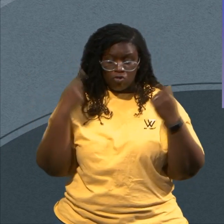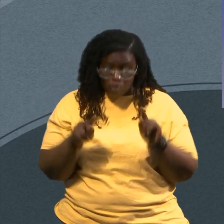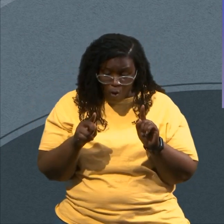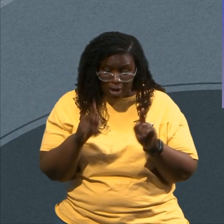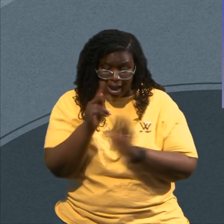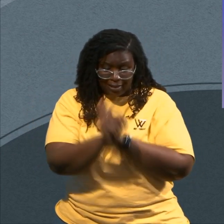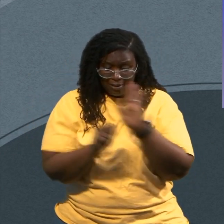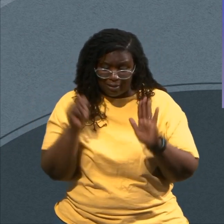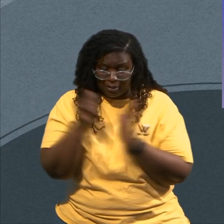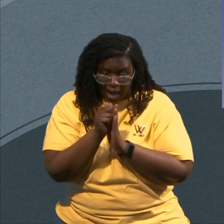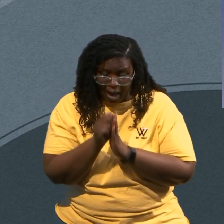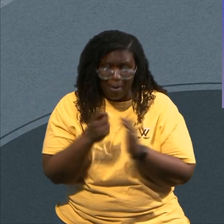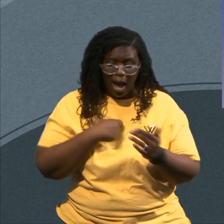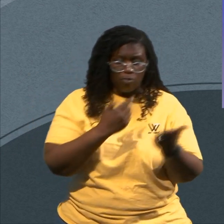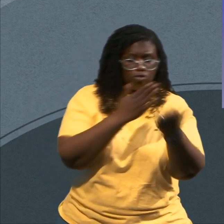I Was Resting I Learned